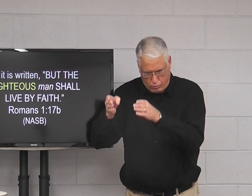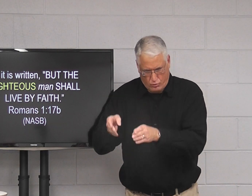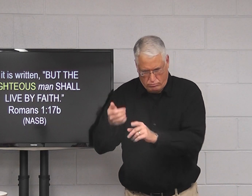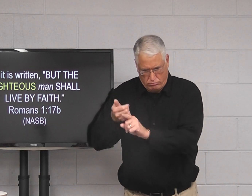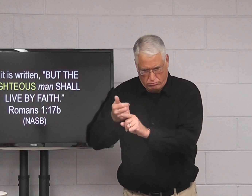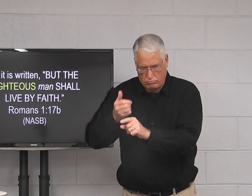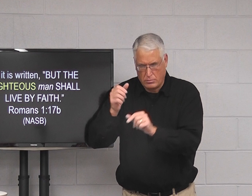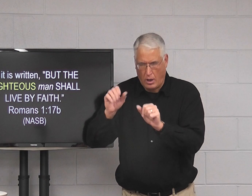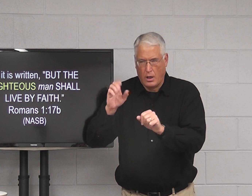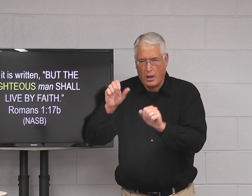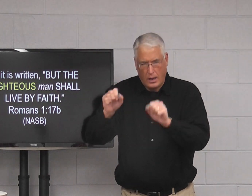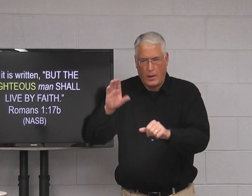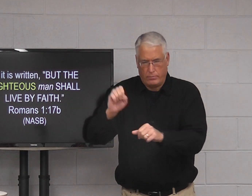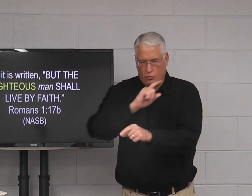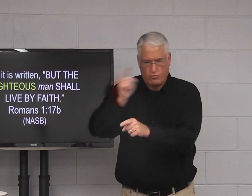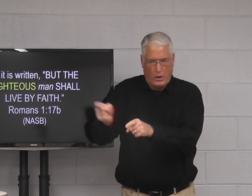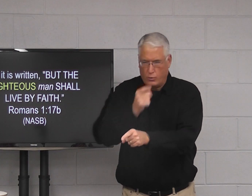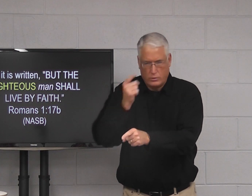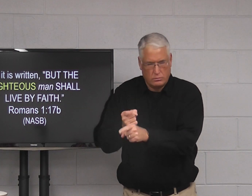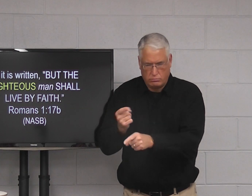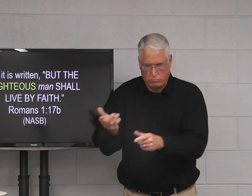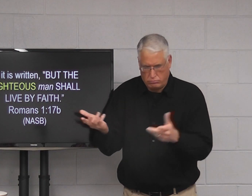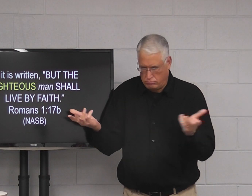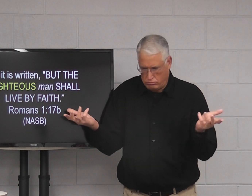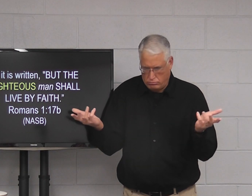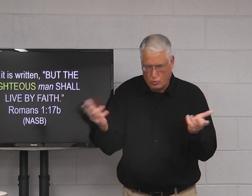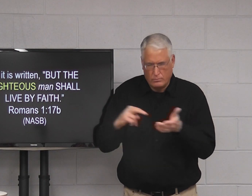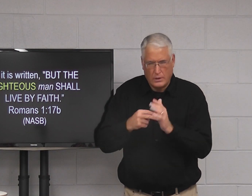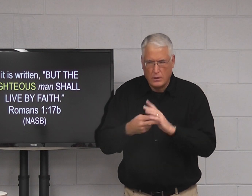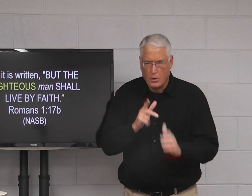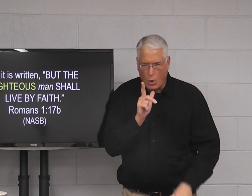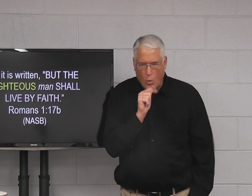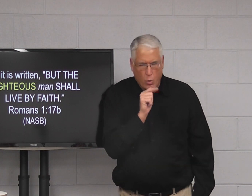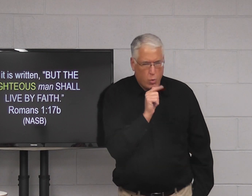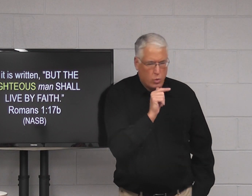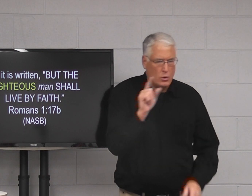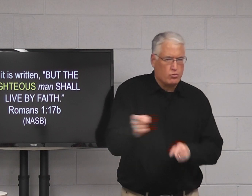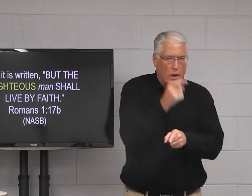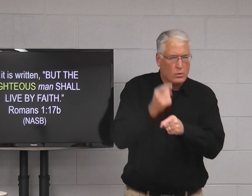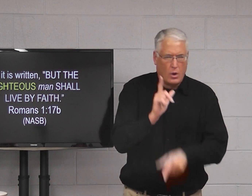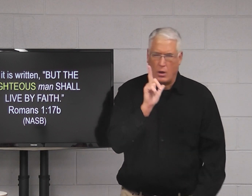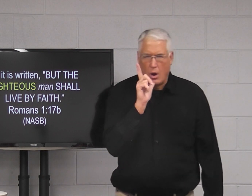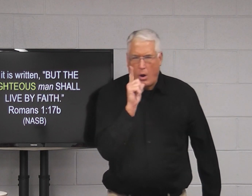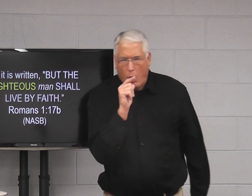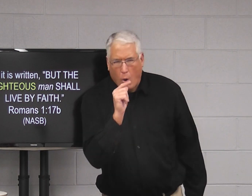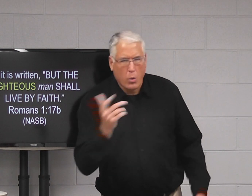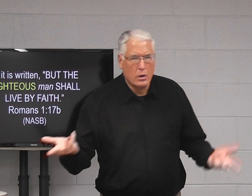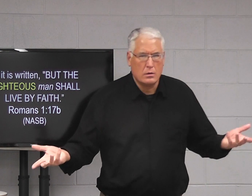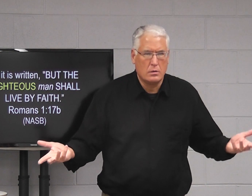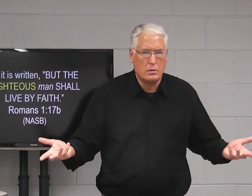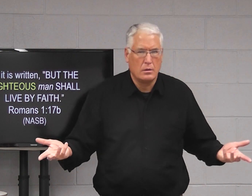How does the person themselves be righteous? righteous? is righteous?